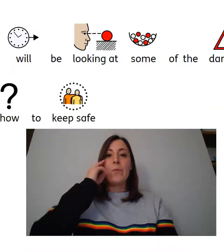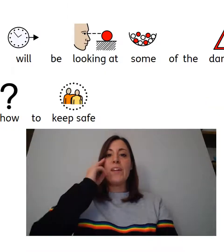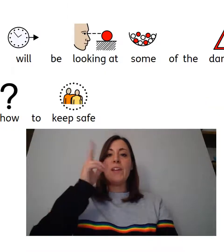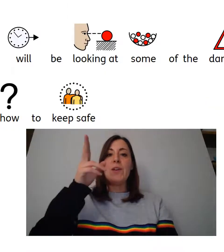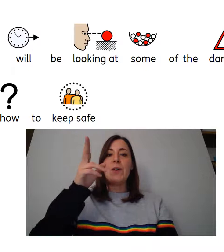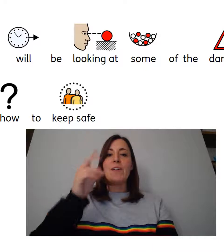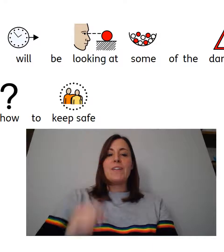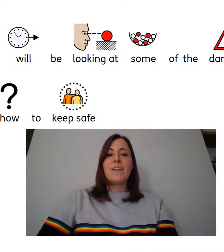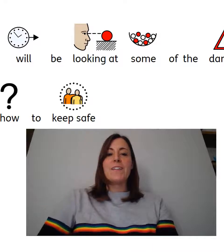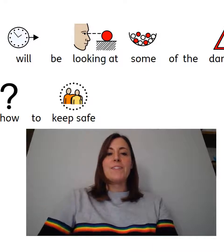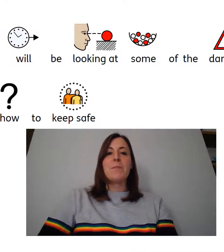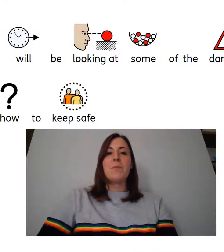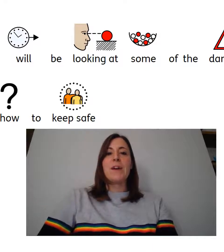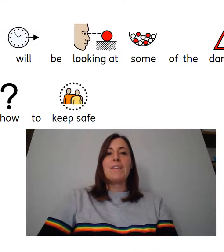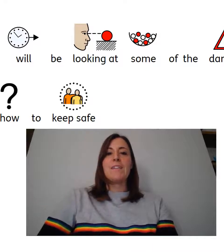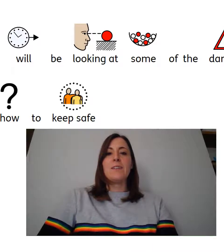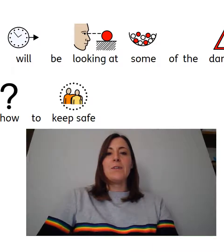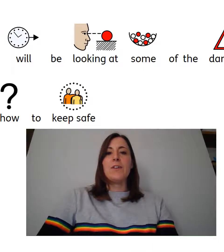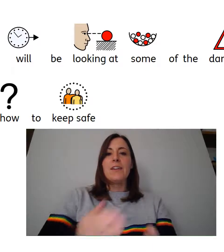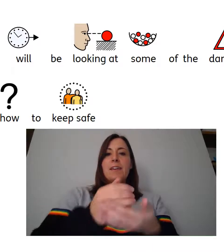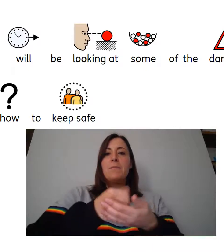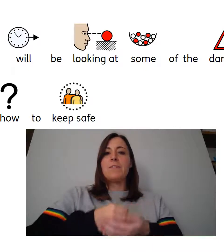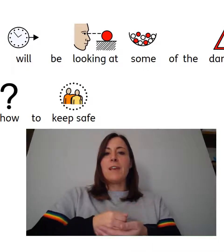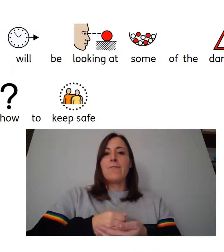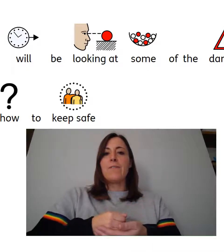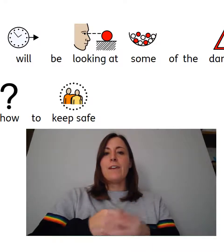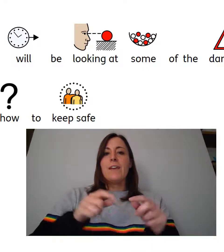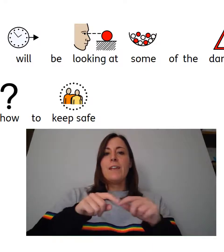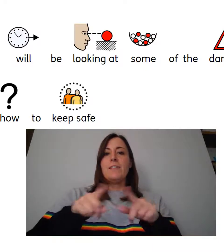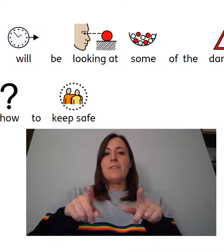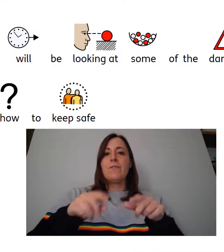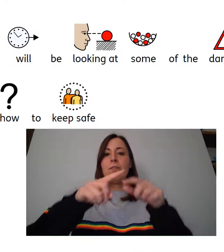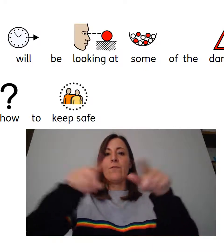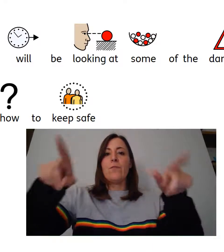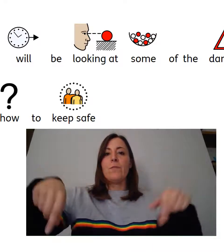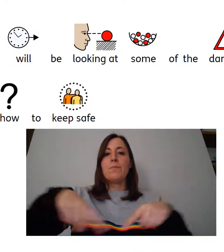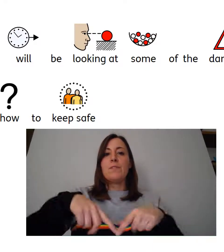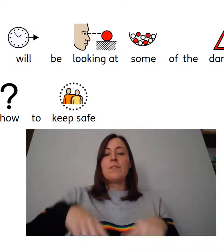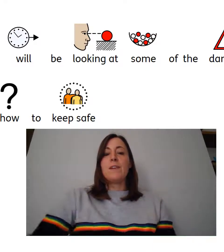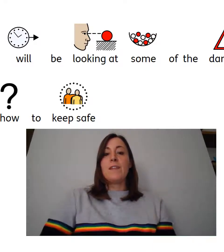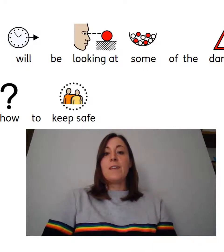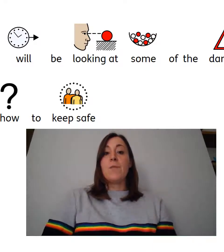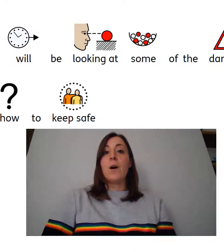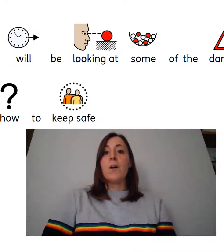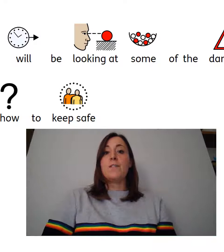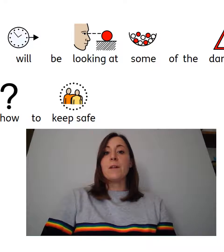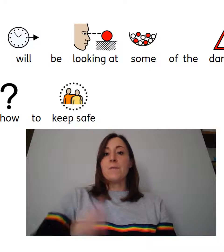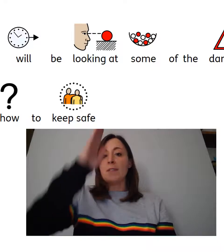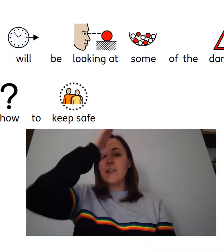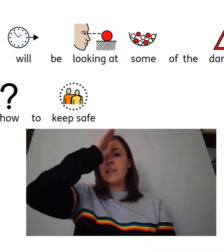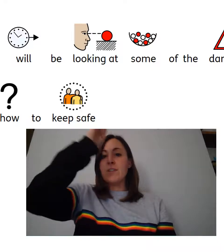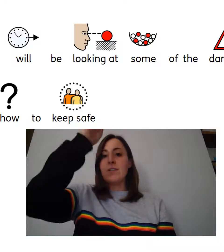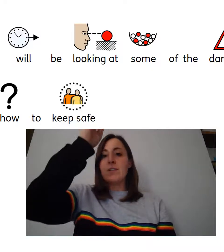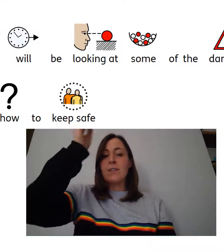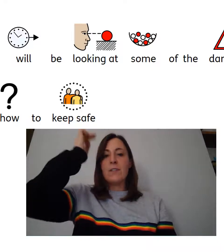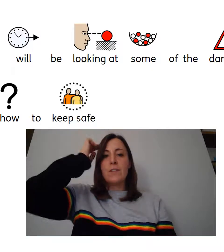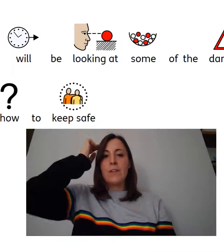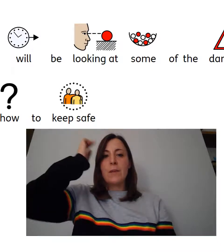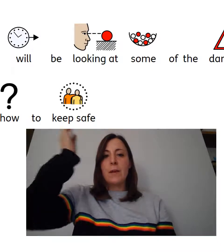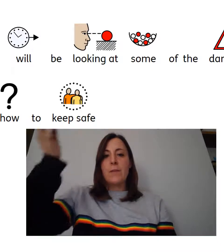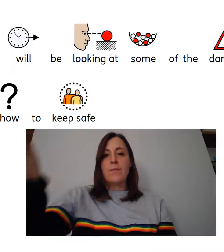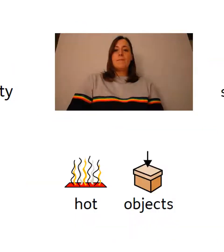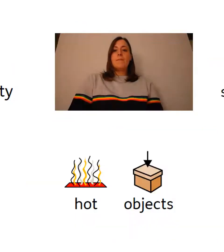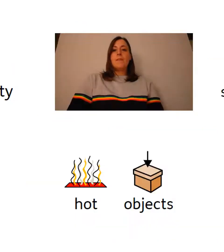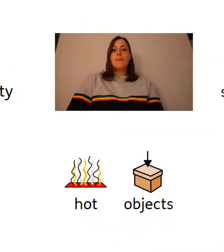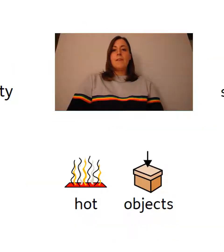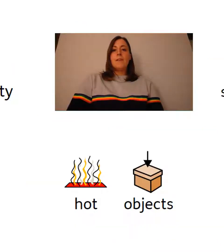We're going to look at some of the ways that you can keep safe in different rooms. There are some dangers to